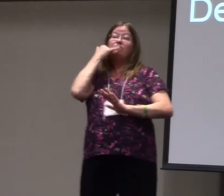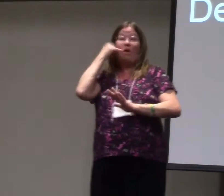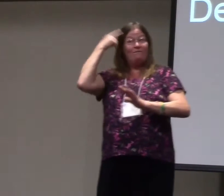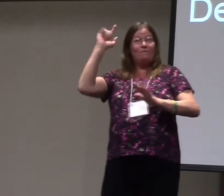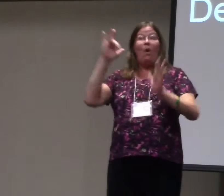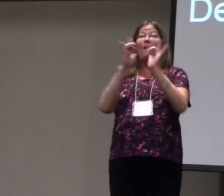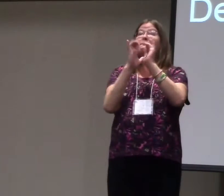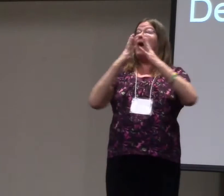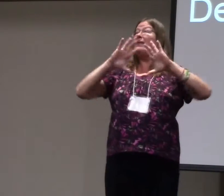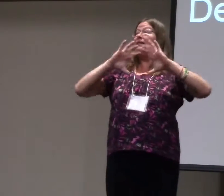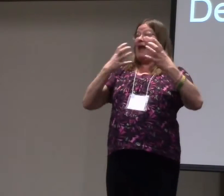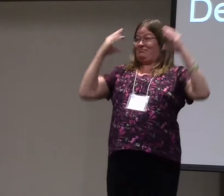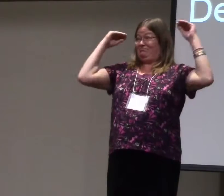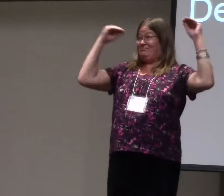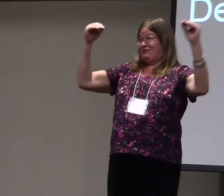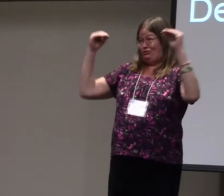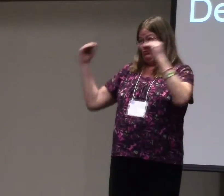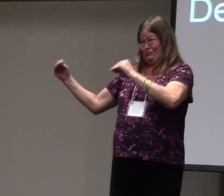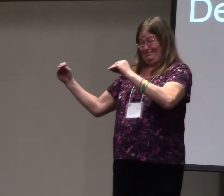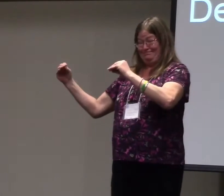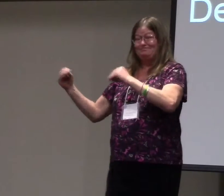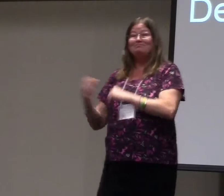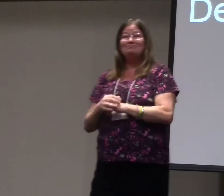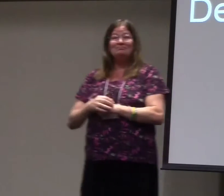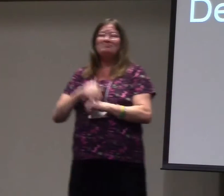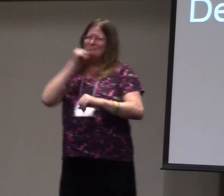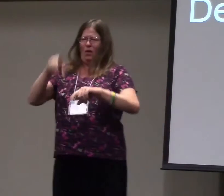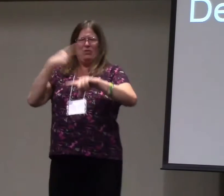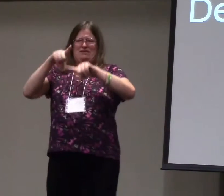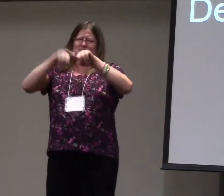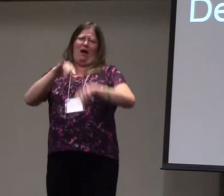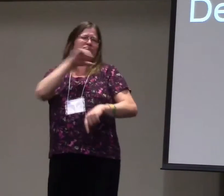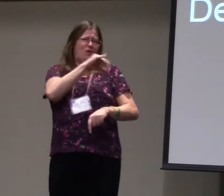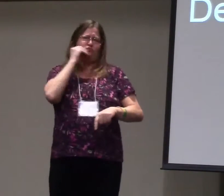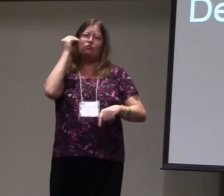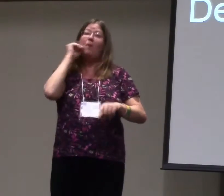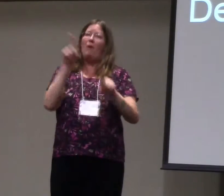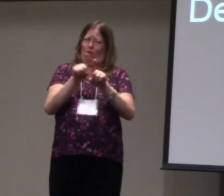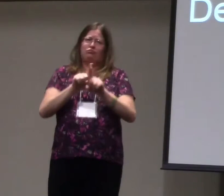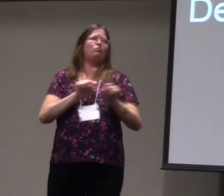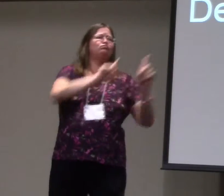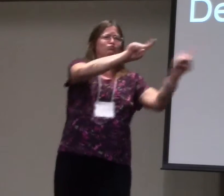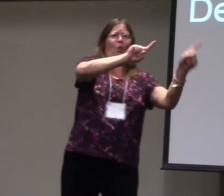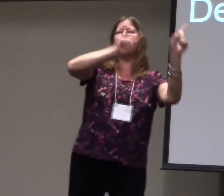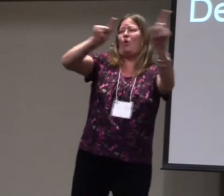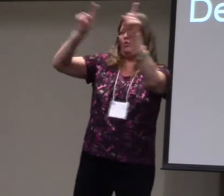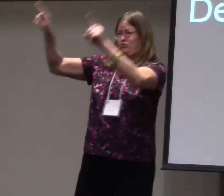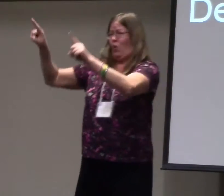I've also set up a video phone. We have a group that's set together and we teach them. It depends on if they're at home.